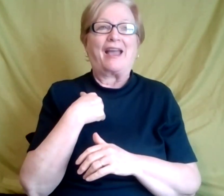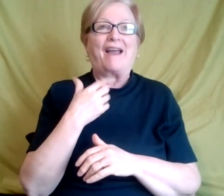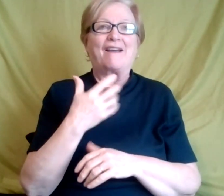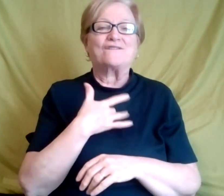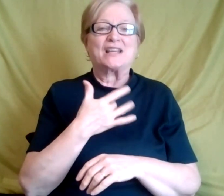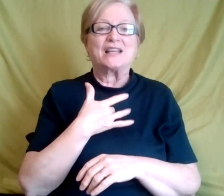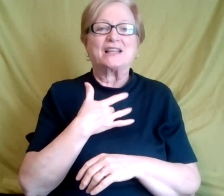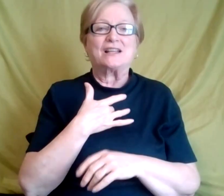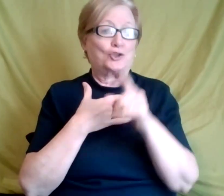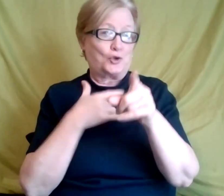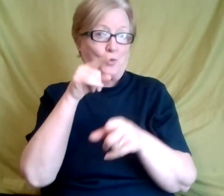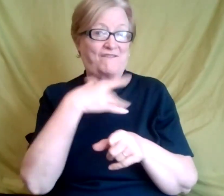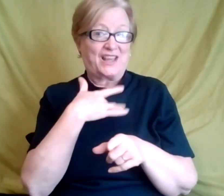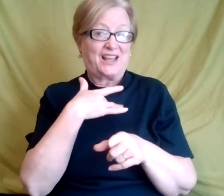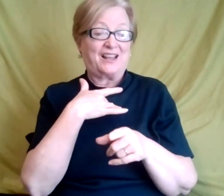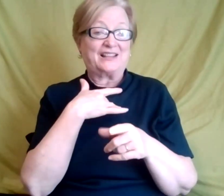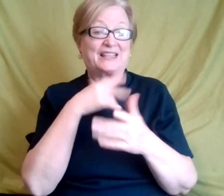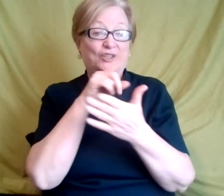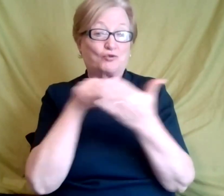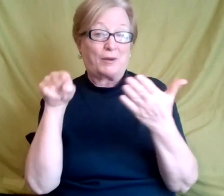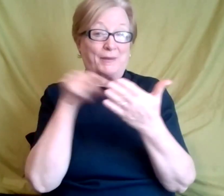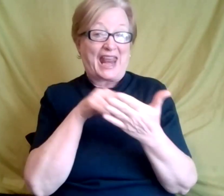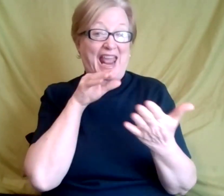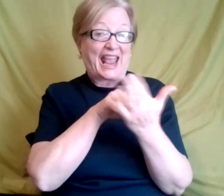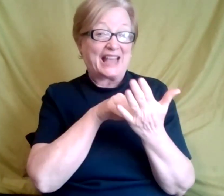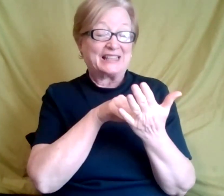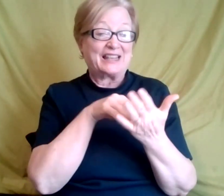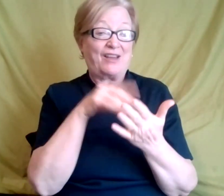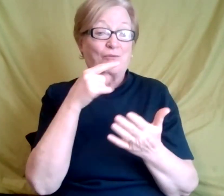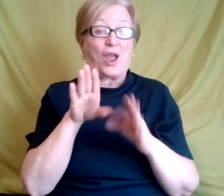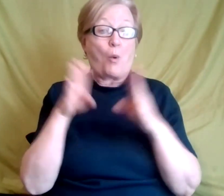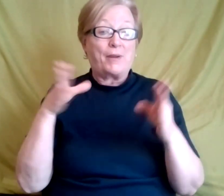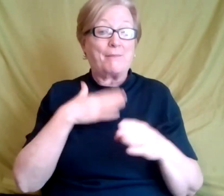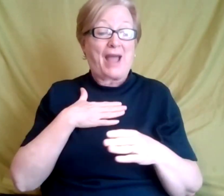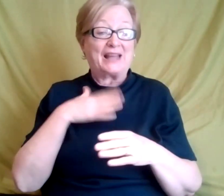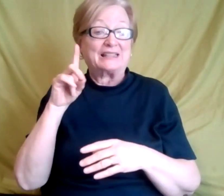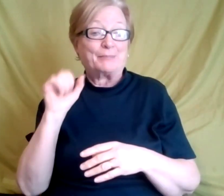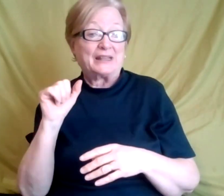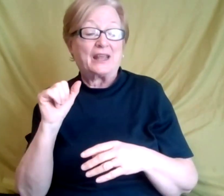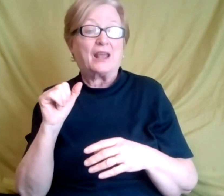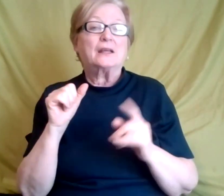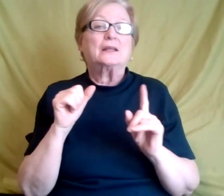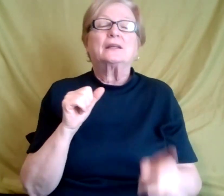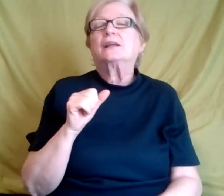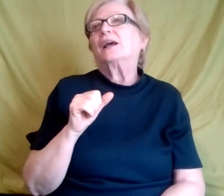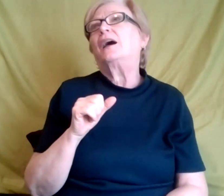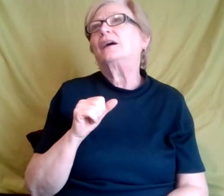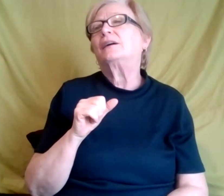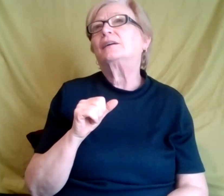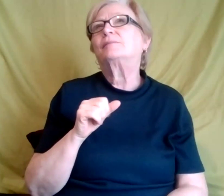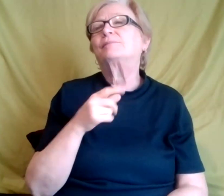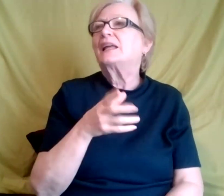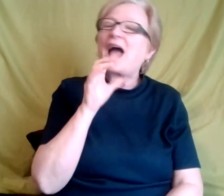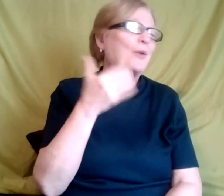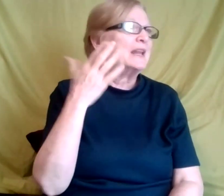against when I disclose my disability? And, um, I don't want to say I feel discriminated against.